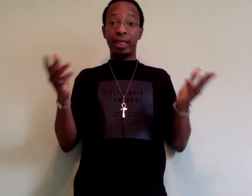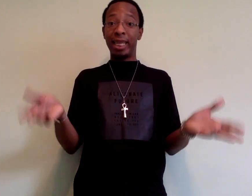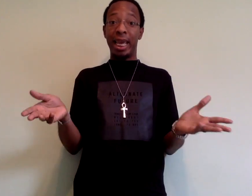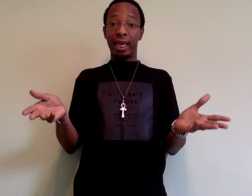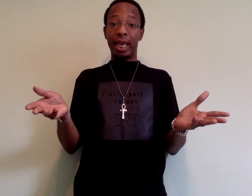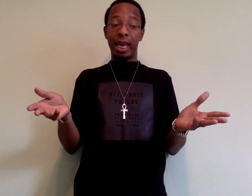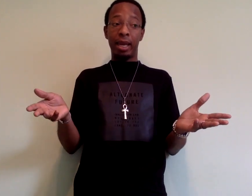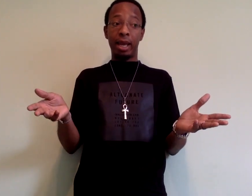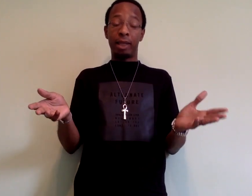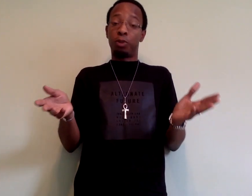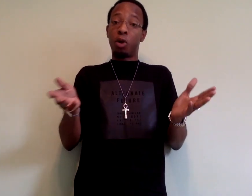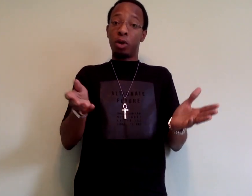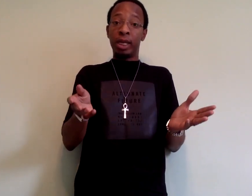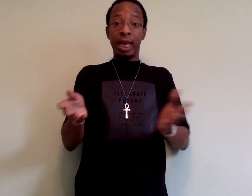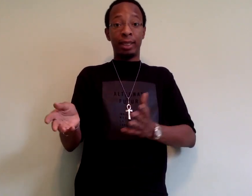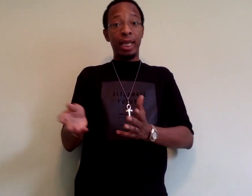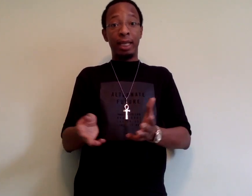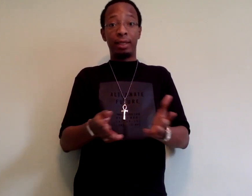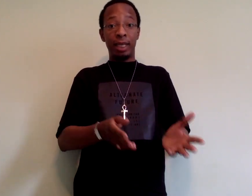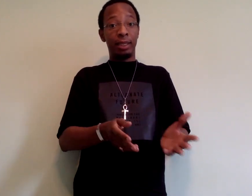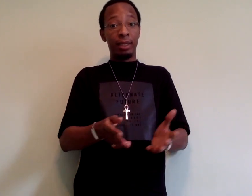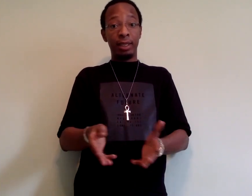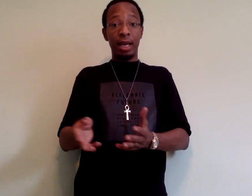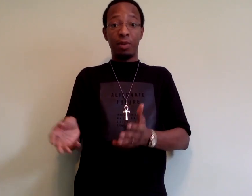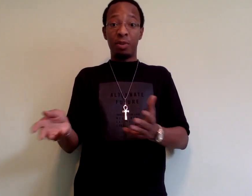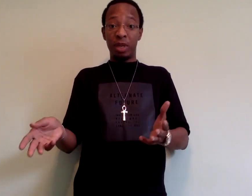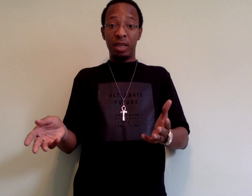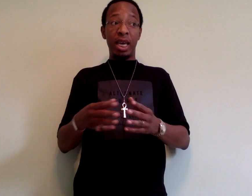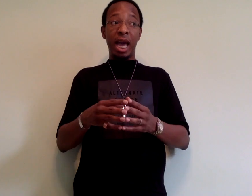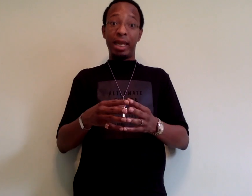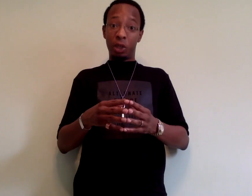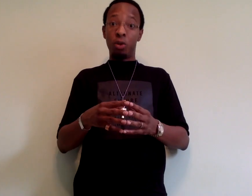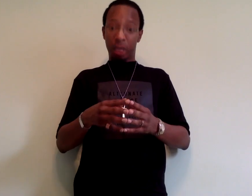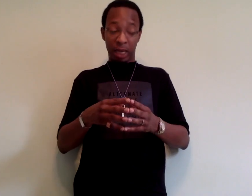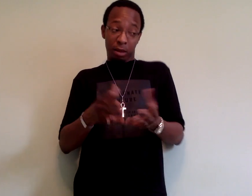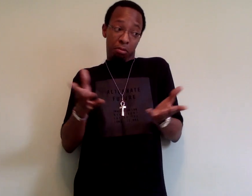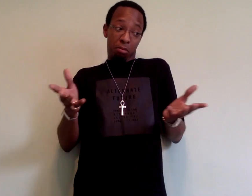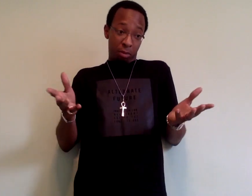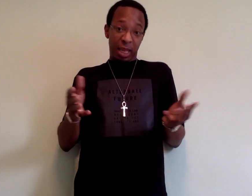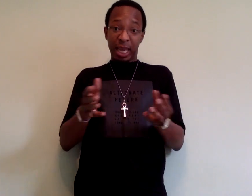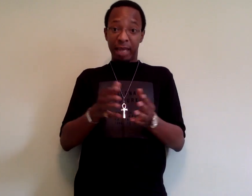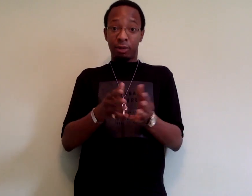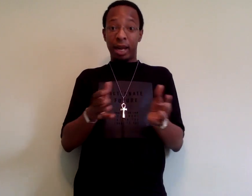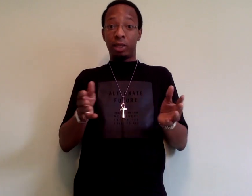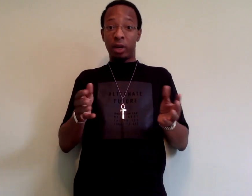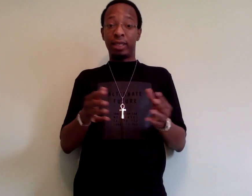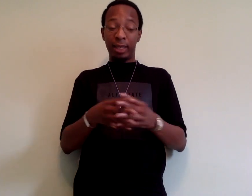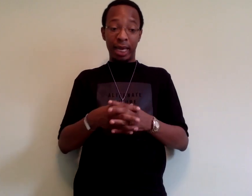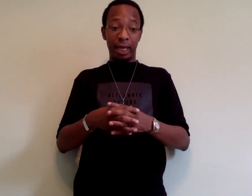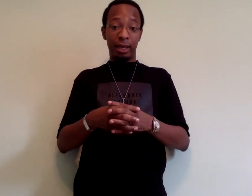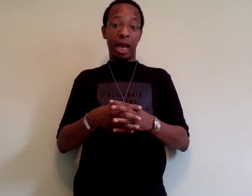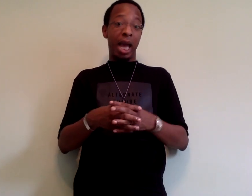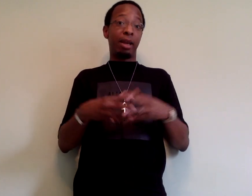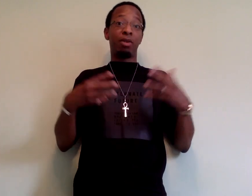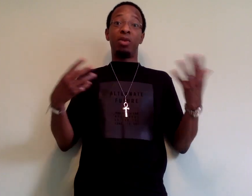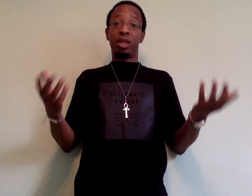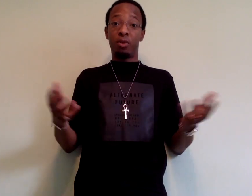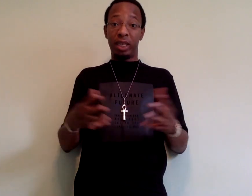a day. And as broken as Dr. Johnson's clock may be, I do think he is right twice a day. I agree with him when he